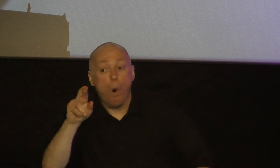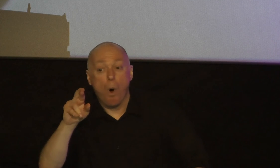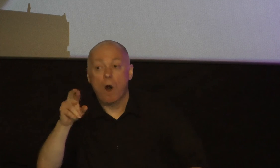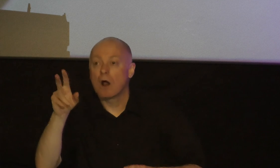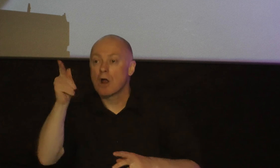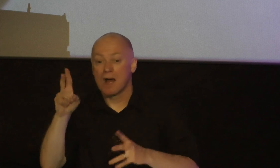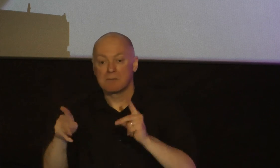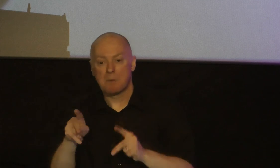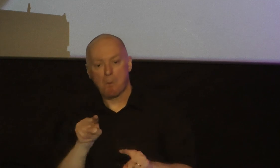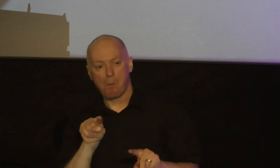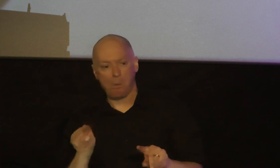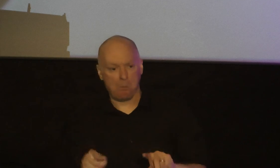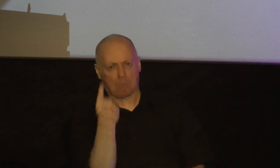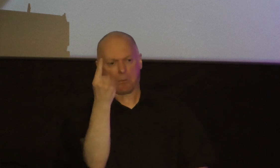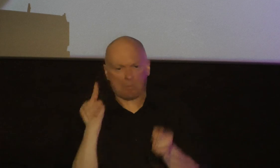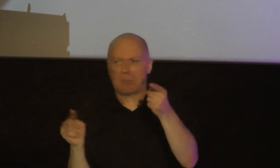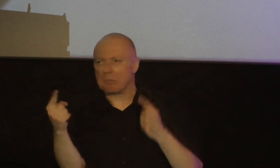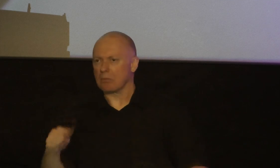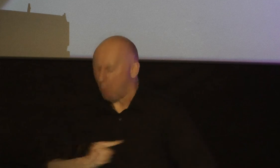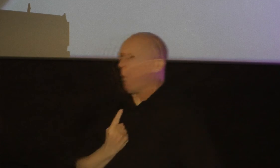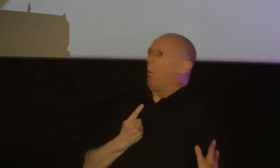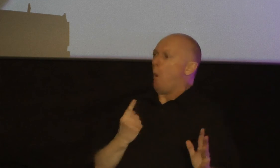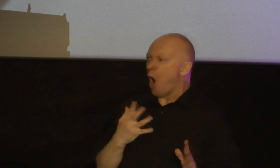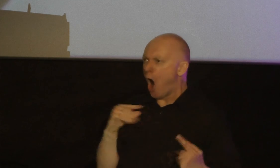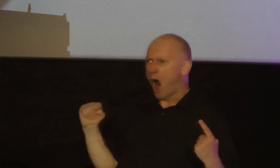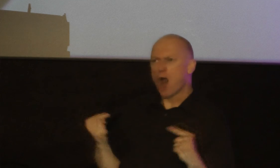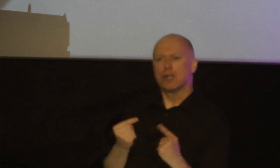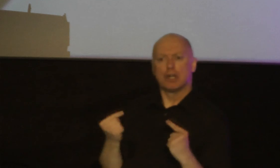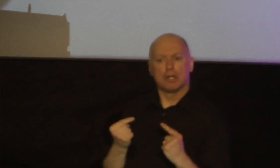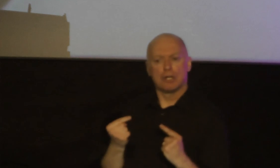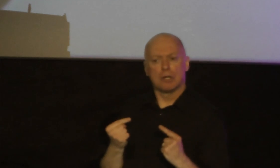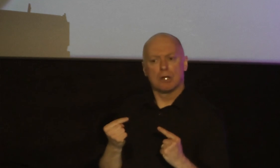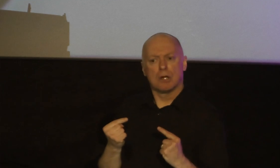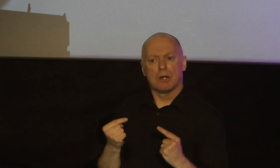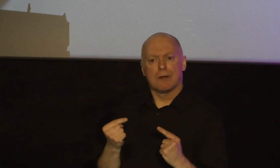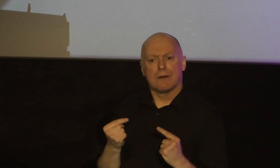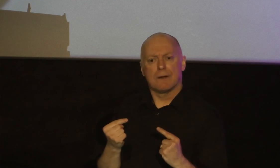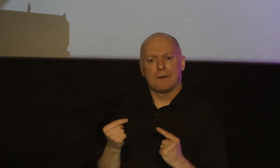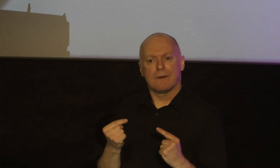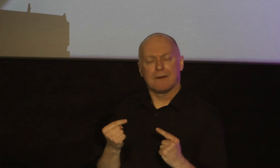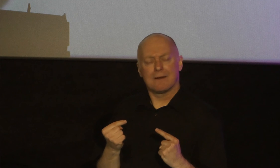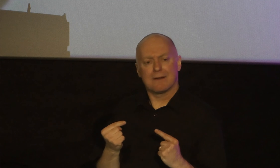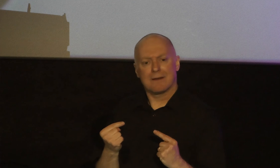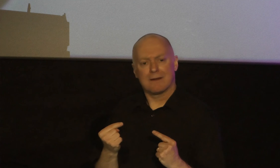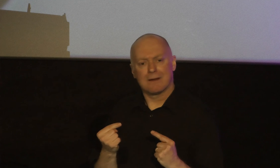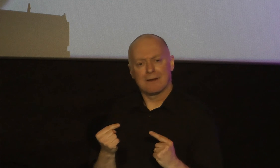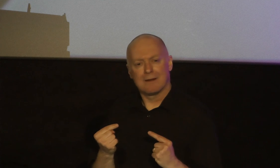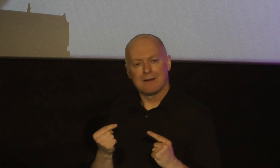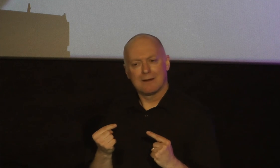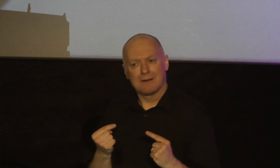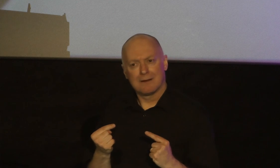people and it hurts make that decision right now